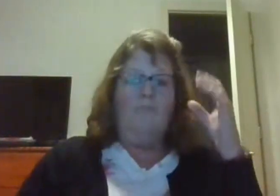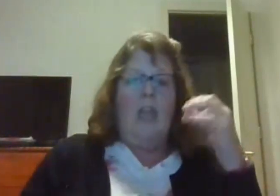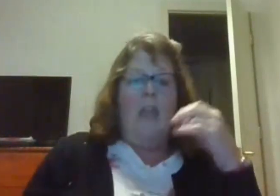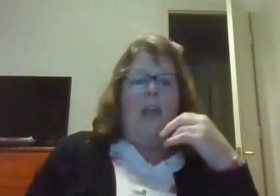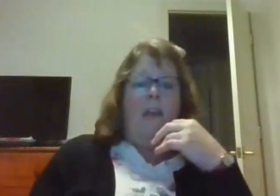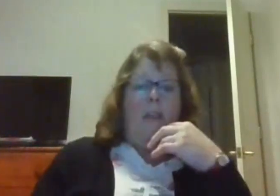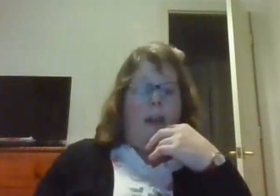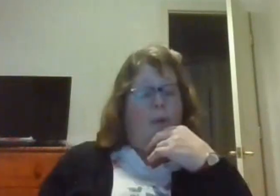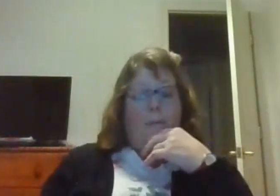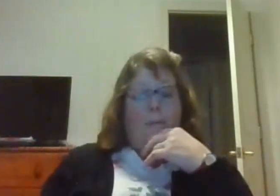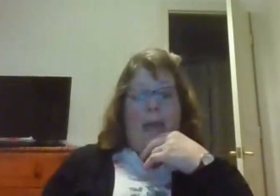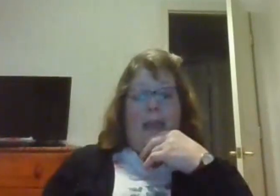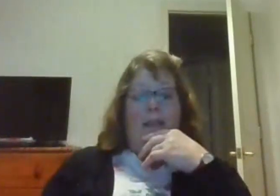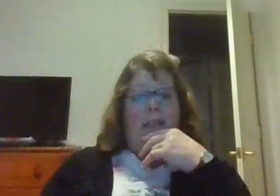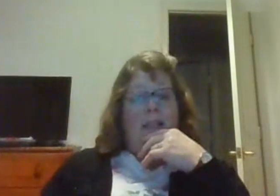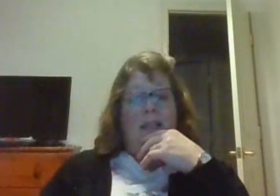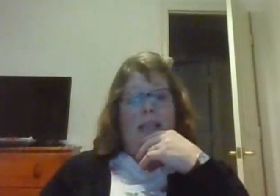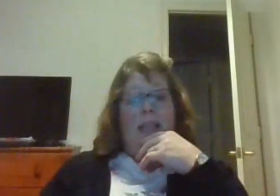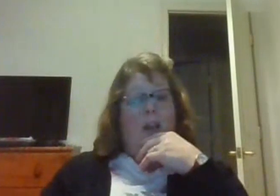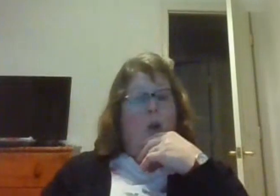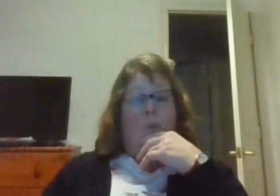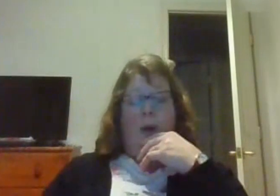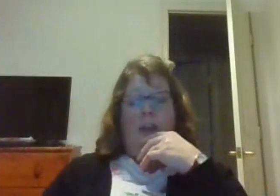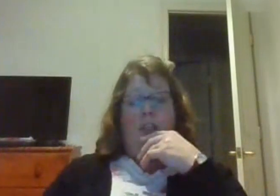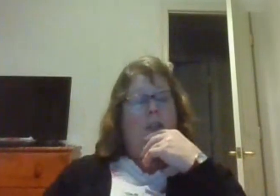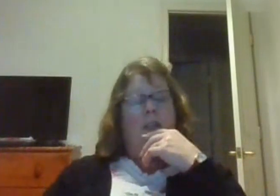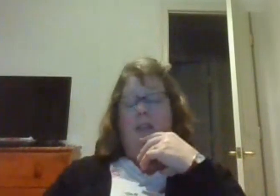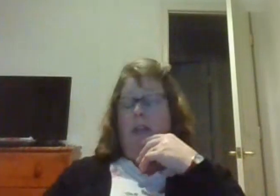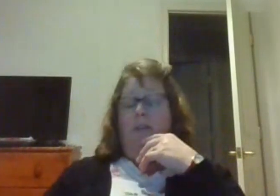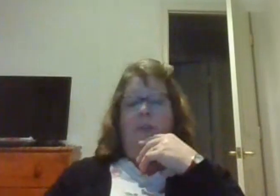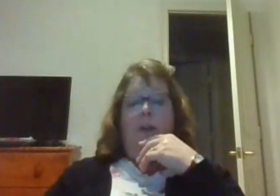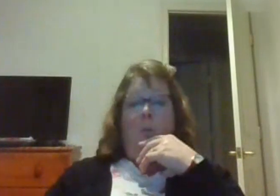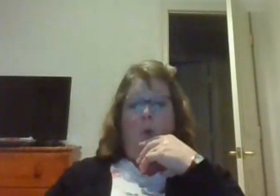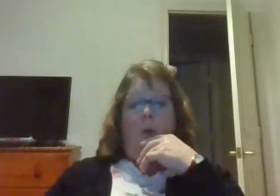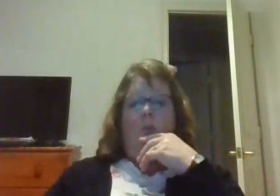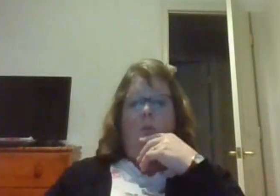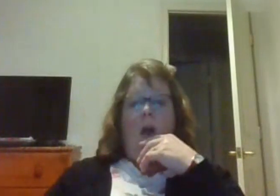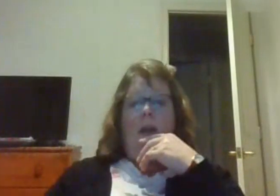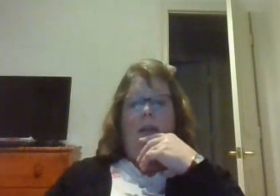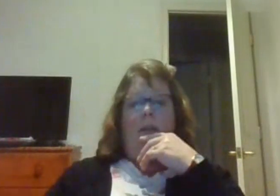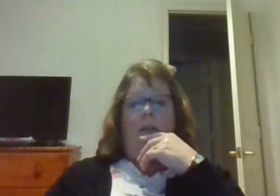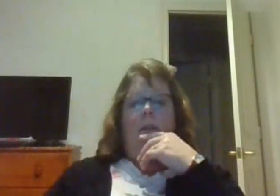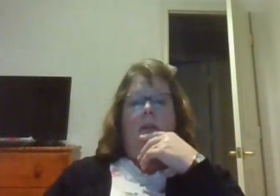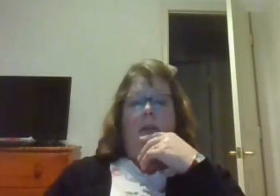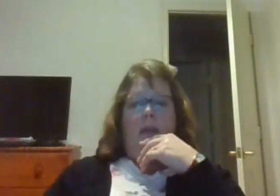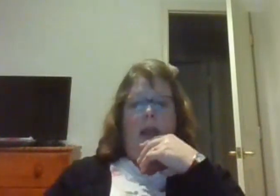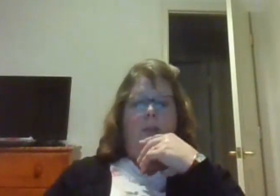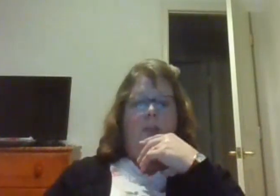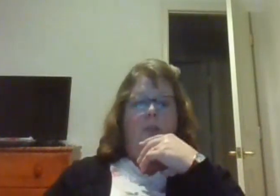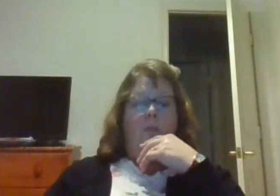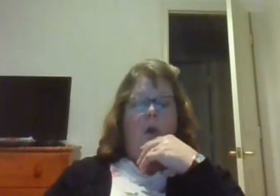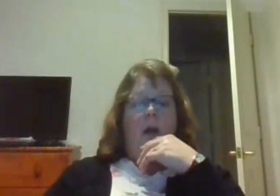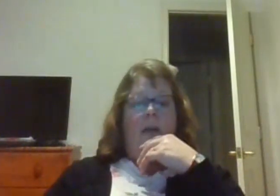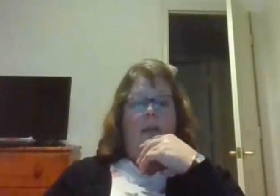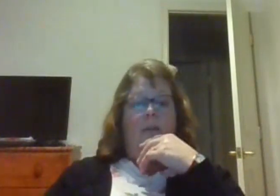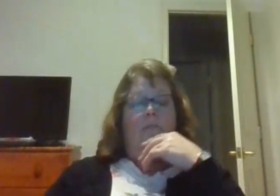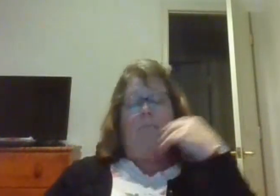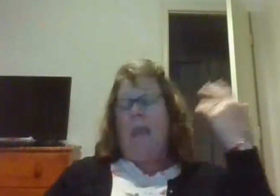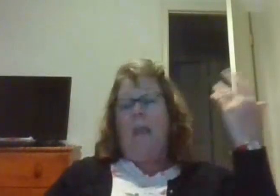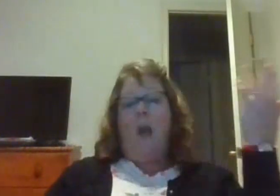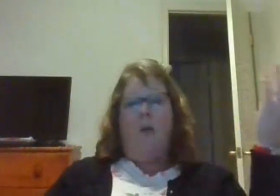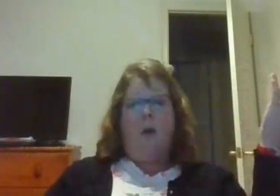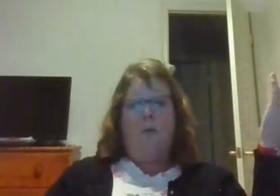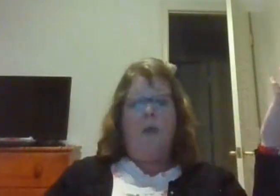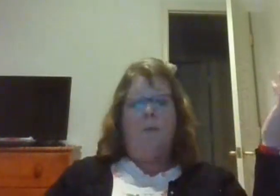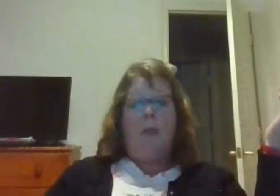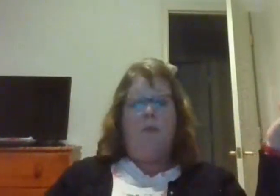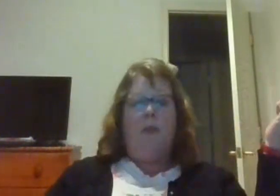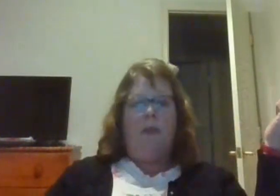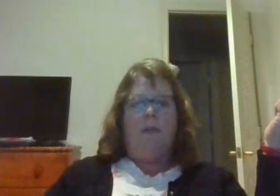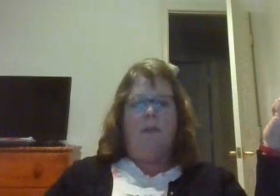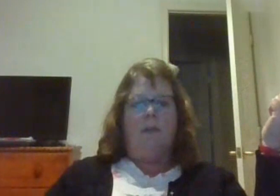There remains, indeed, oppression and suffering worldwide, nationwide, in our own communities.